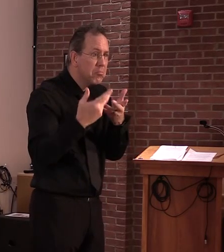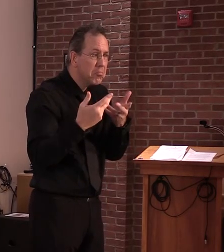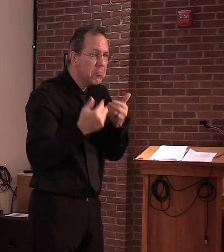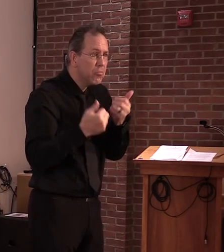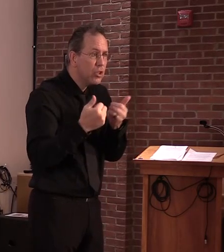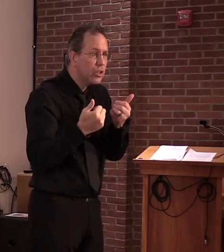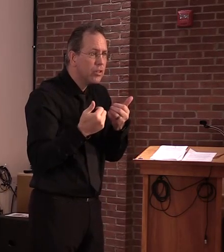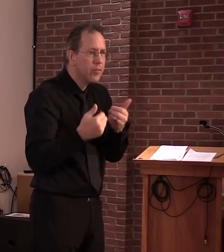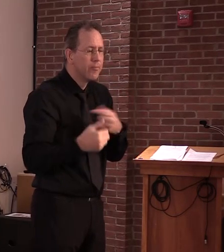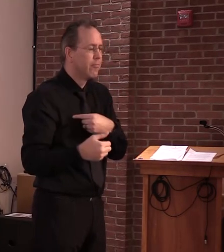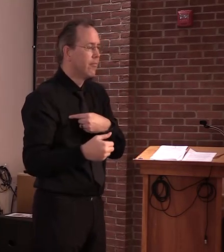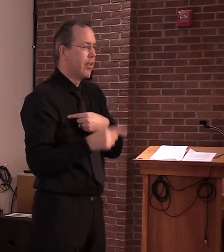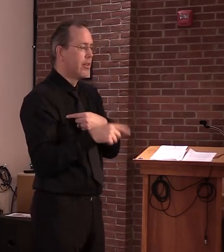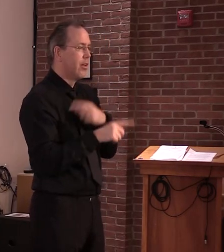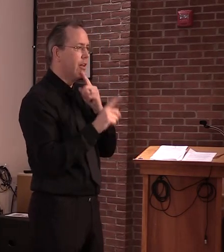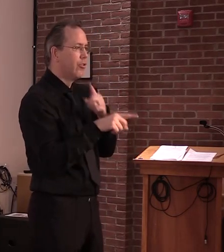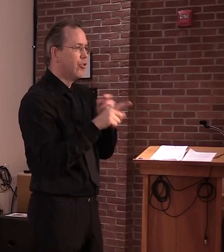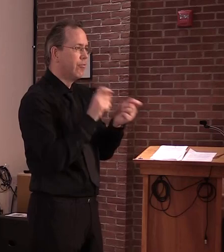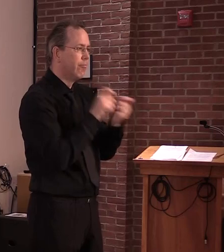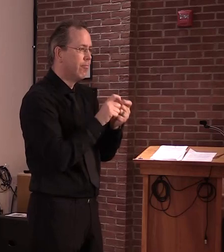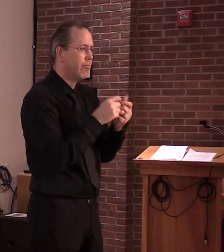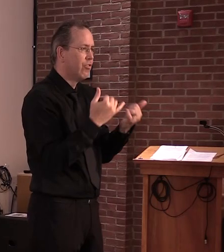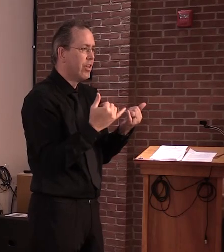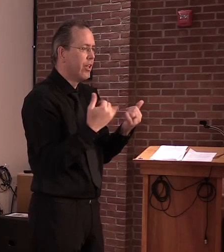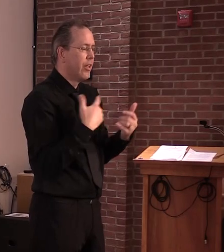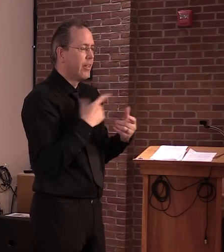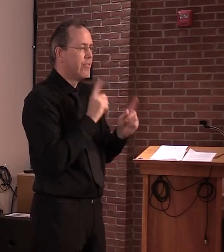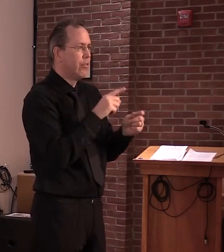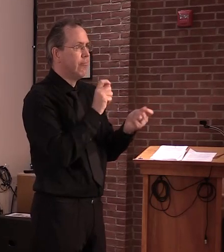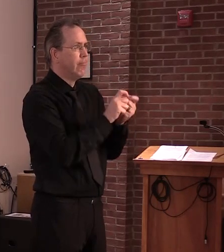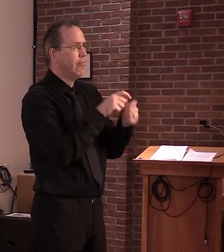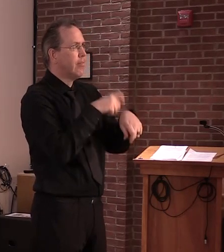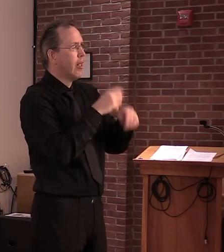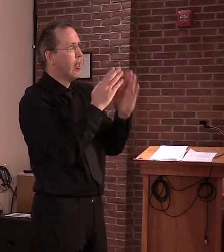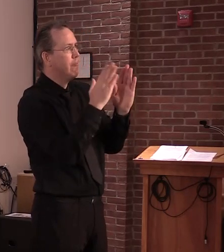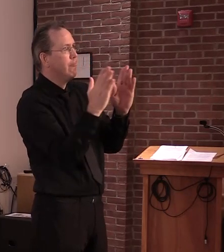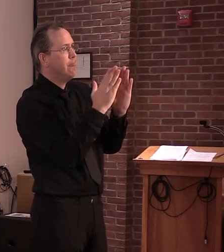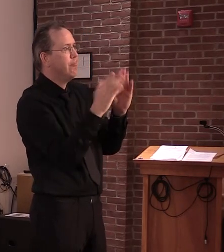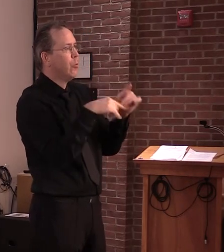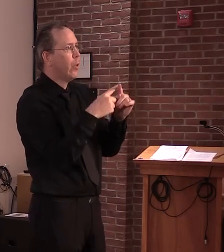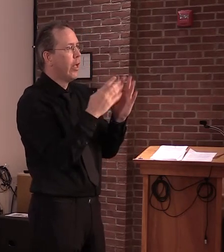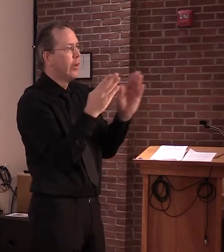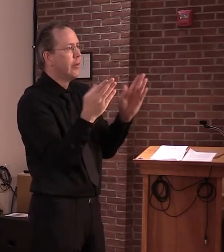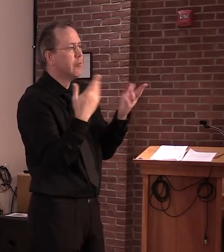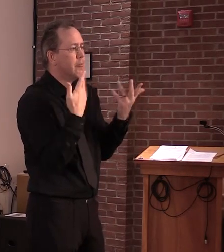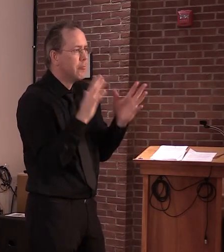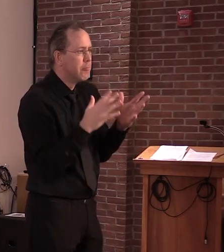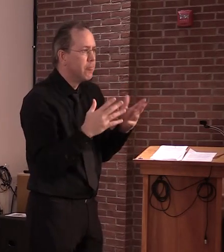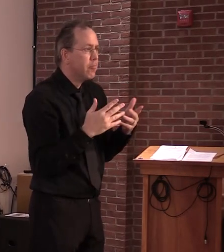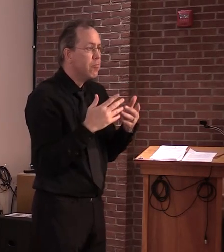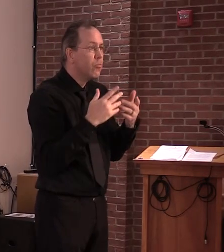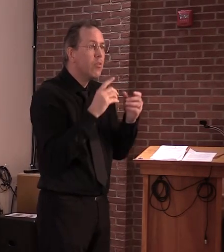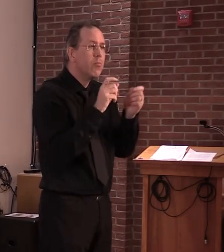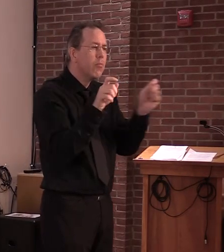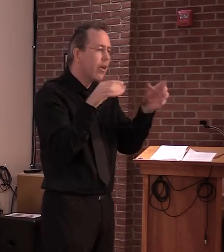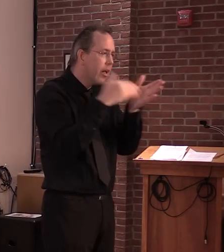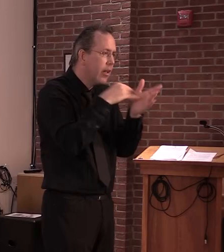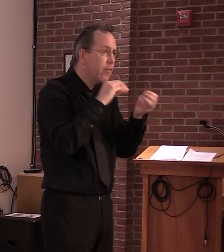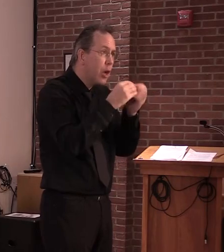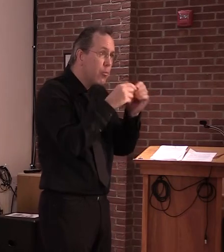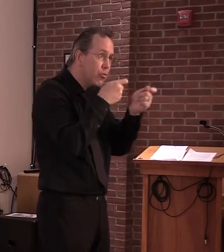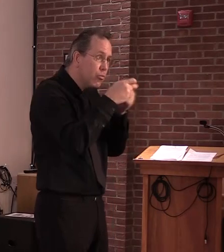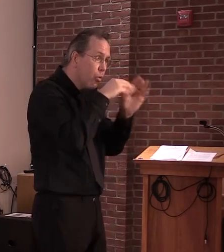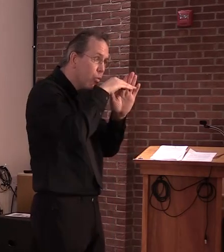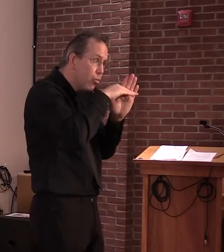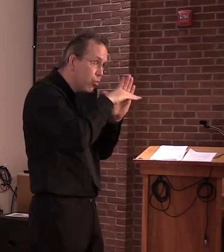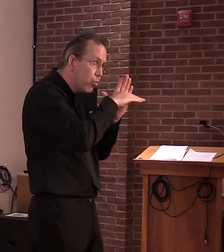uh, how things progress, both with the virus and, uh, with our planning as we, as we move people, uh, out